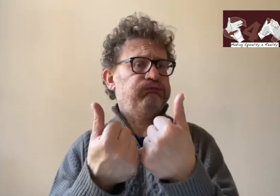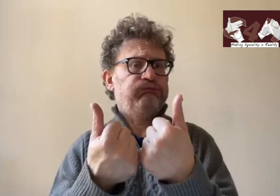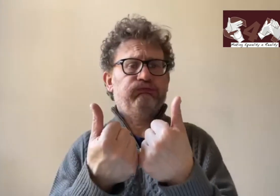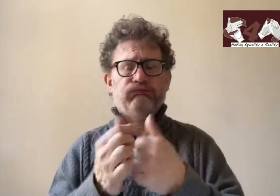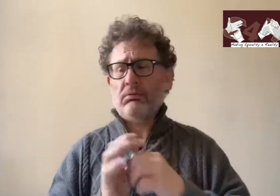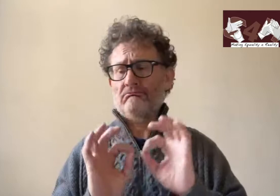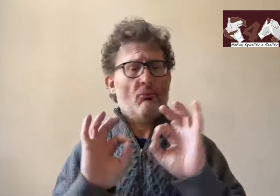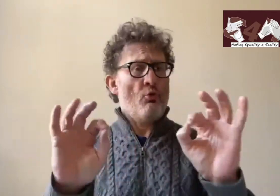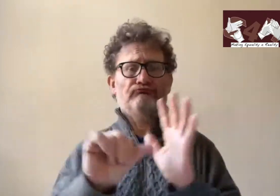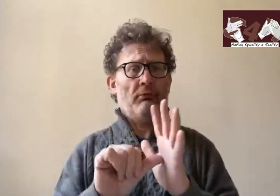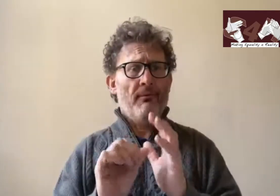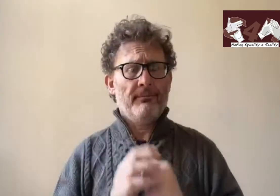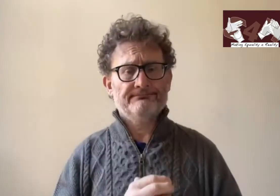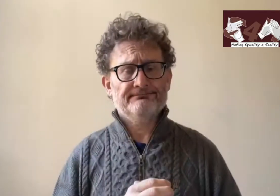great you know not a problem at all.